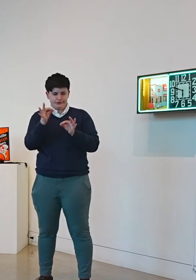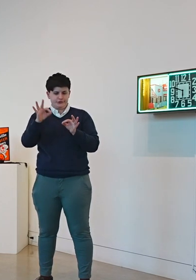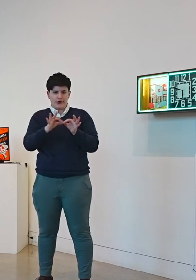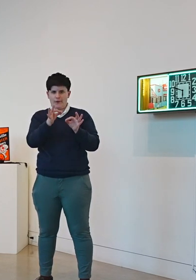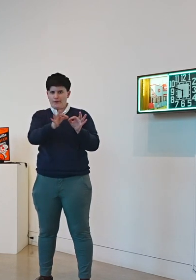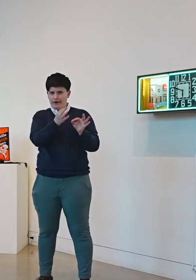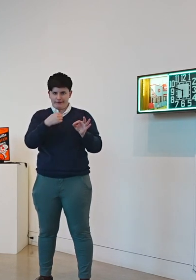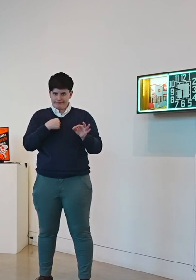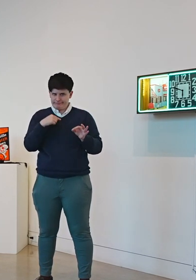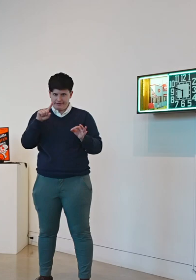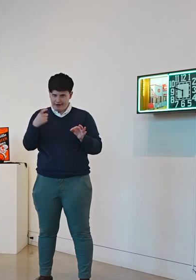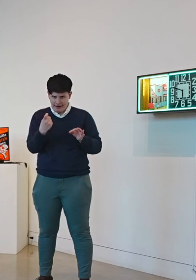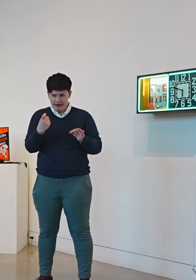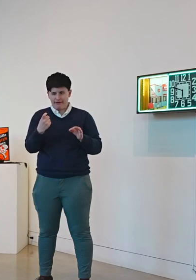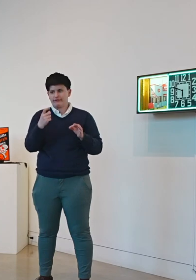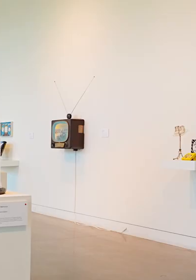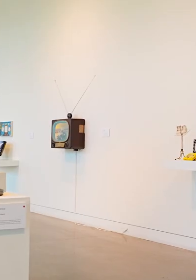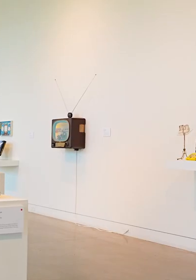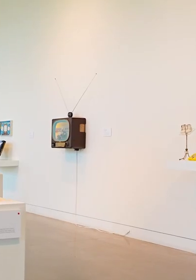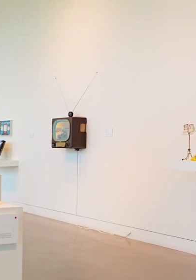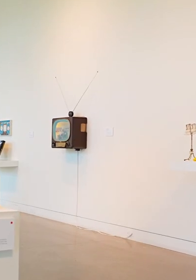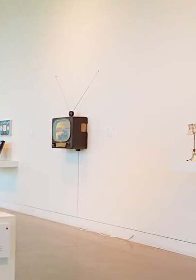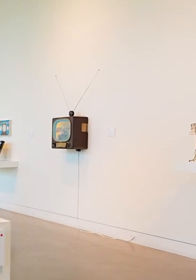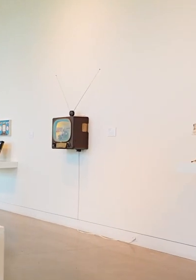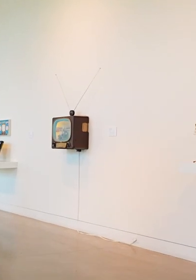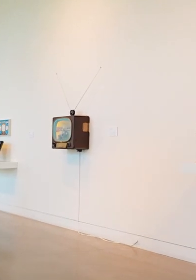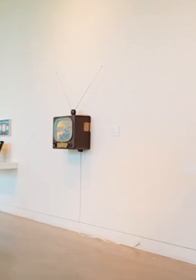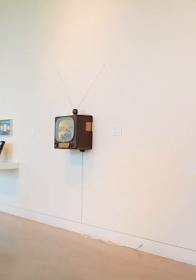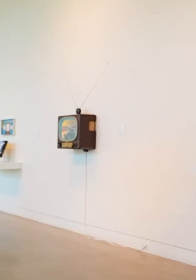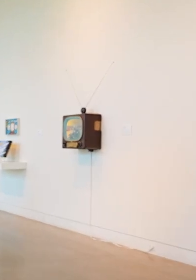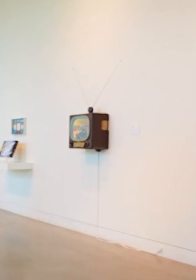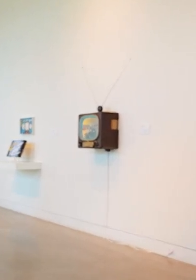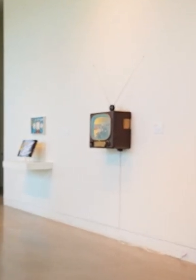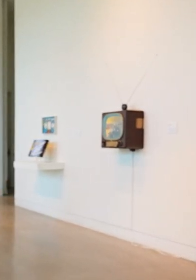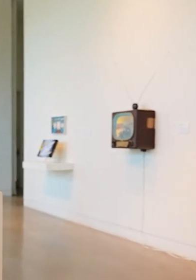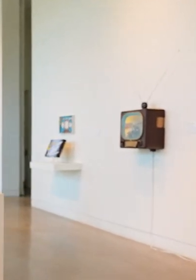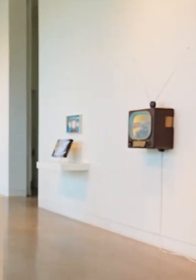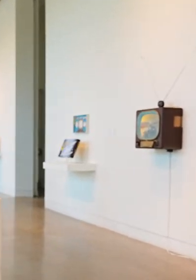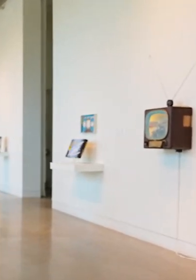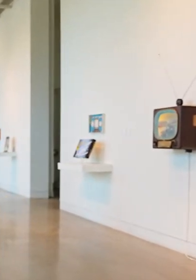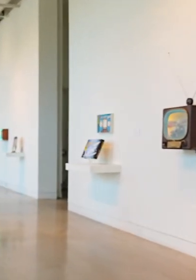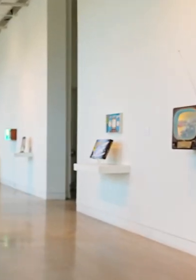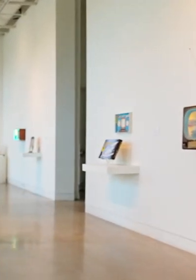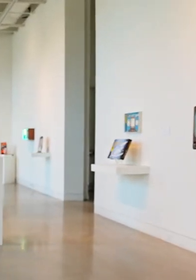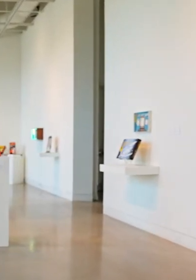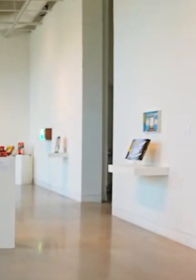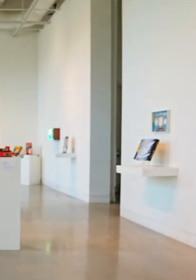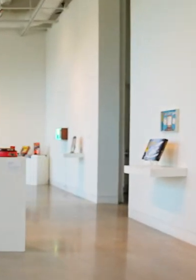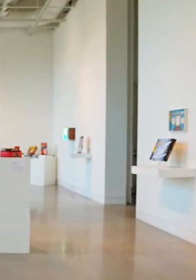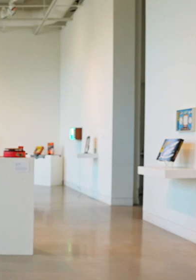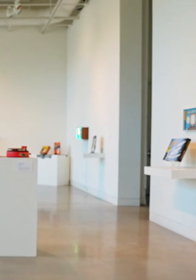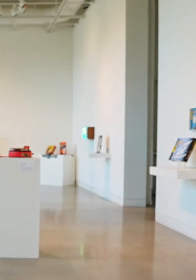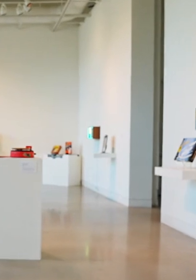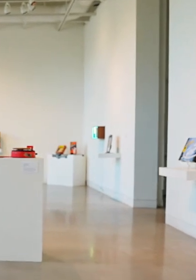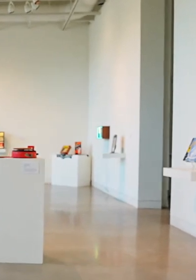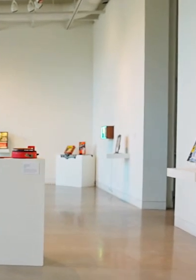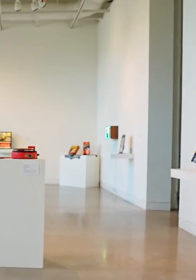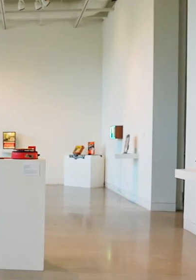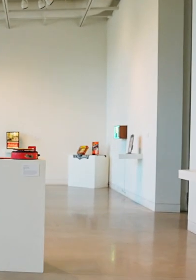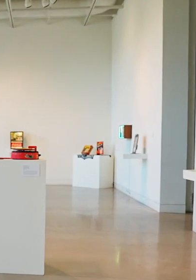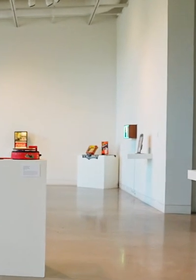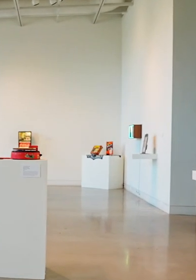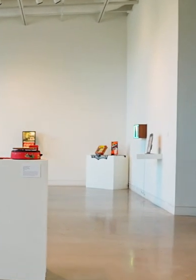which seemed very hard to me so I was trying to find a different way to do it and I did some research and found out about this